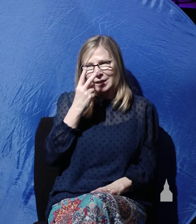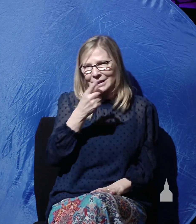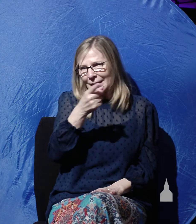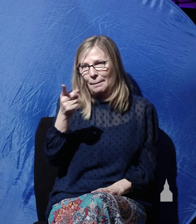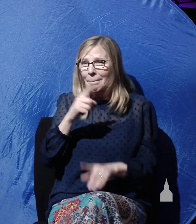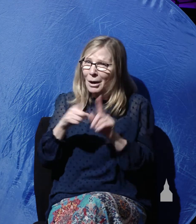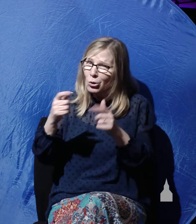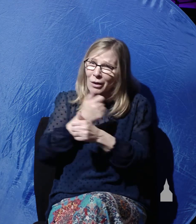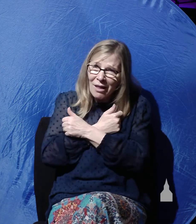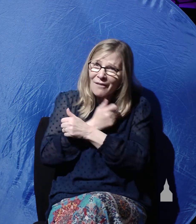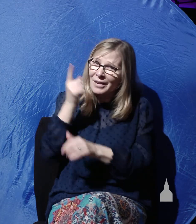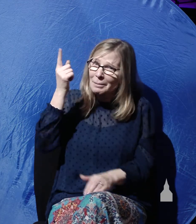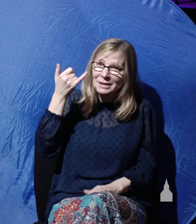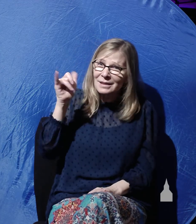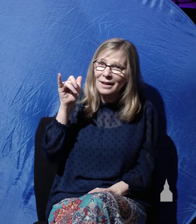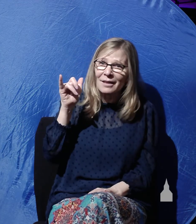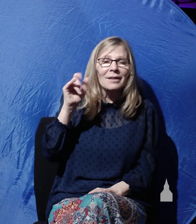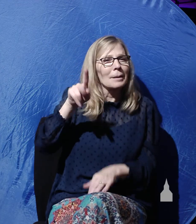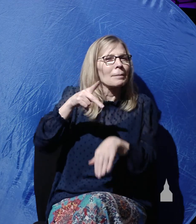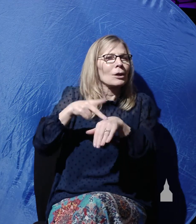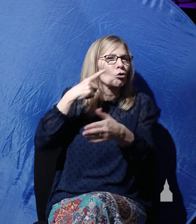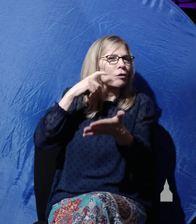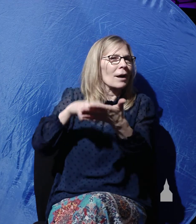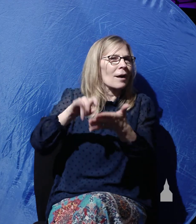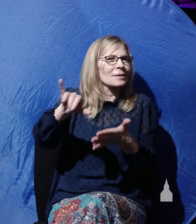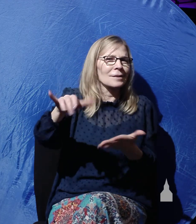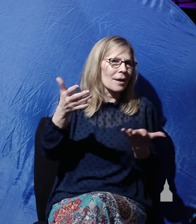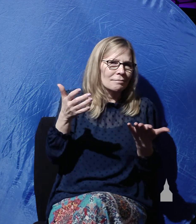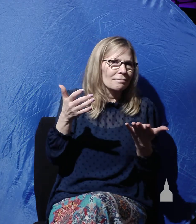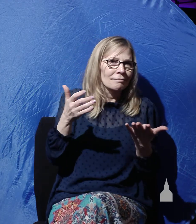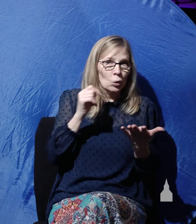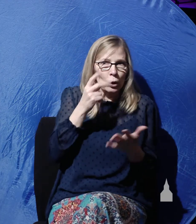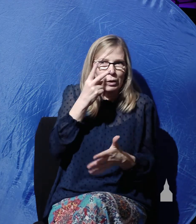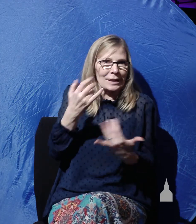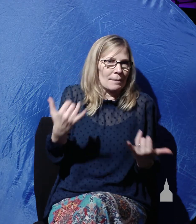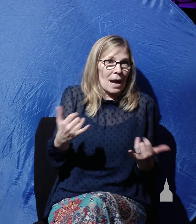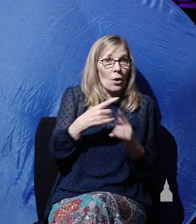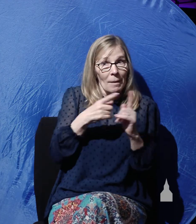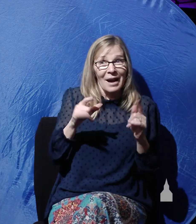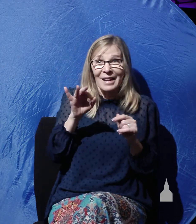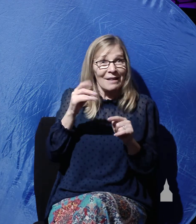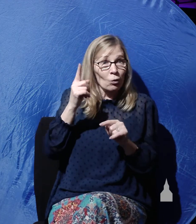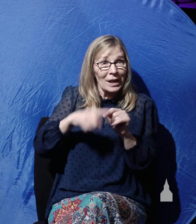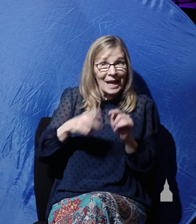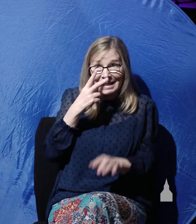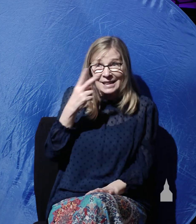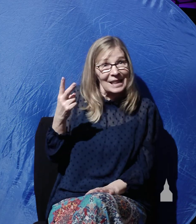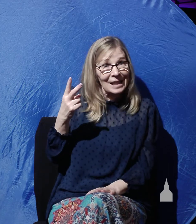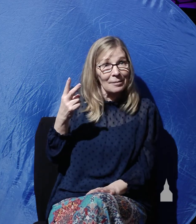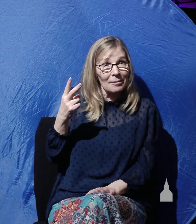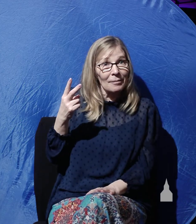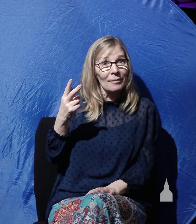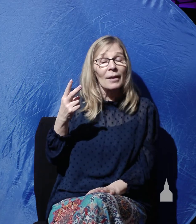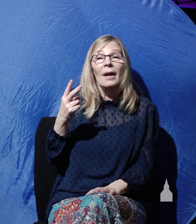love him. Peter recognizes that. We're not seeing him now. But if we can't see him, and those who were